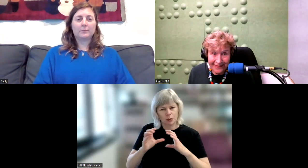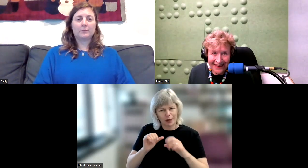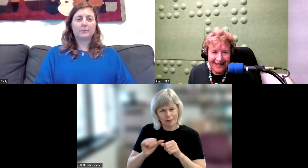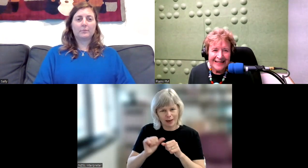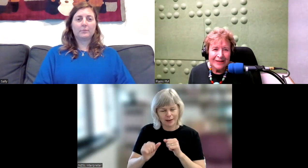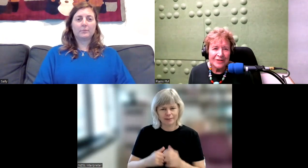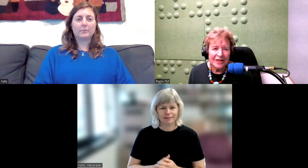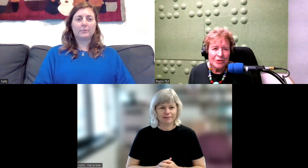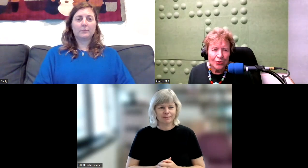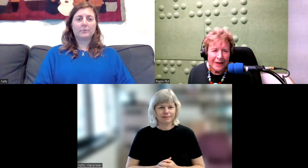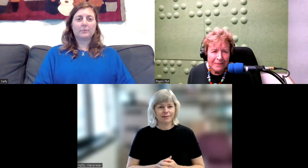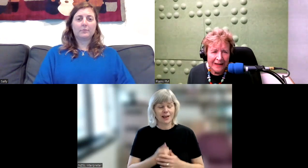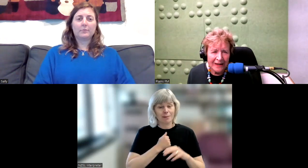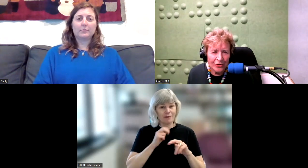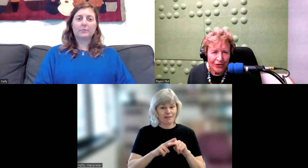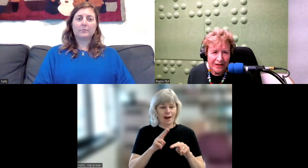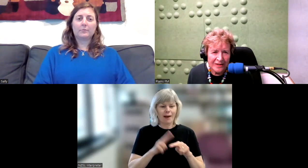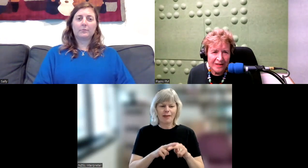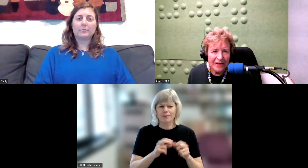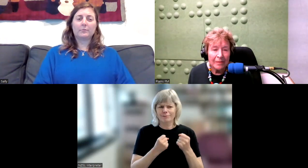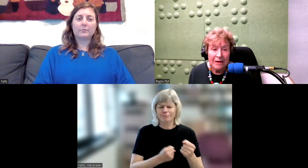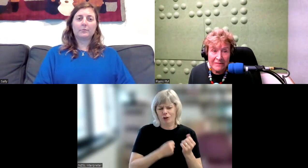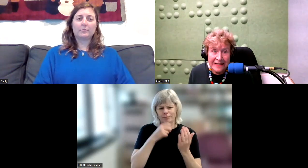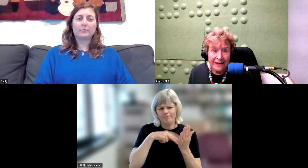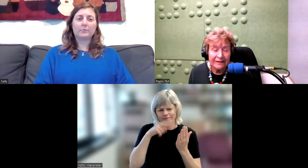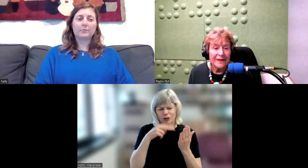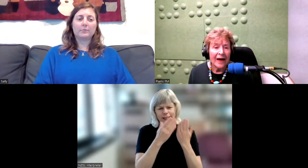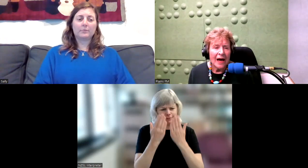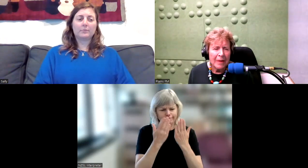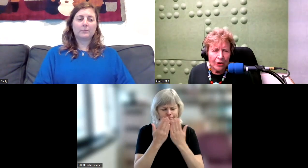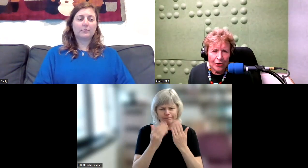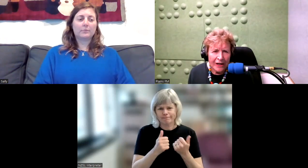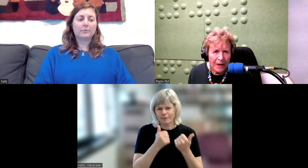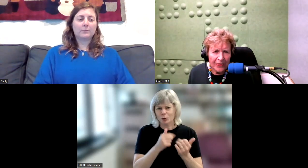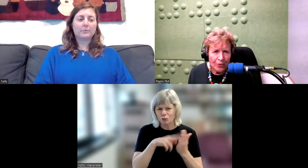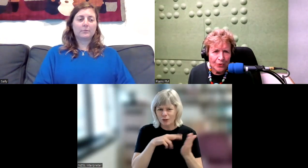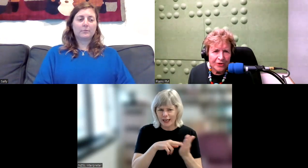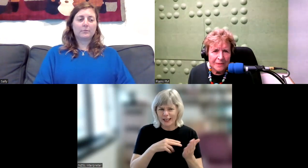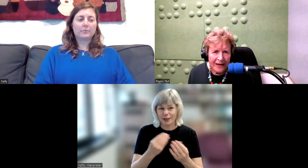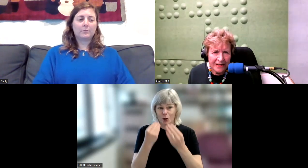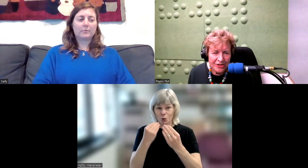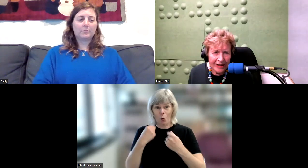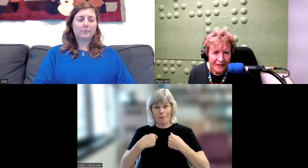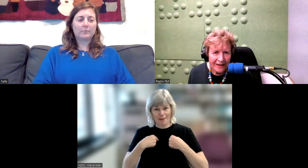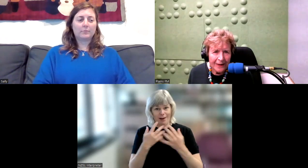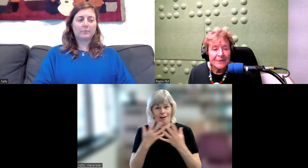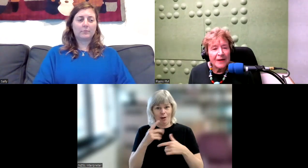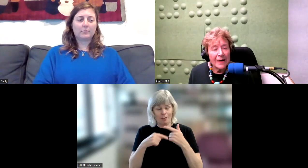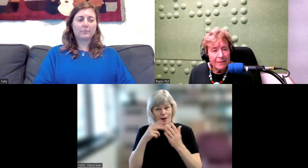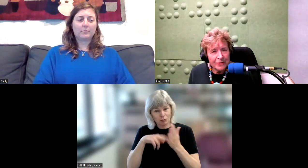And he was, he taught me many good things about reading, about learning about the world and about history. My mother